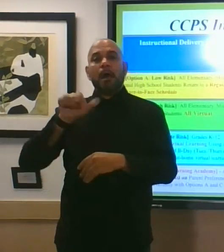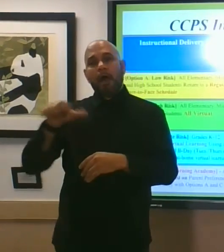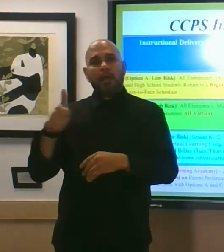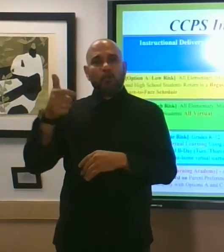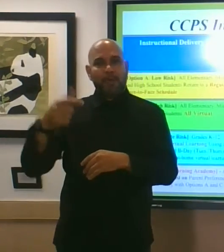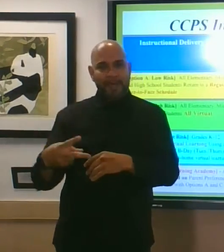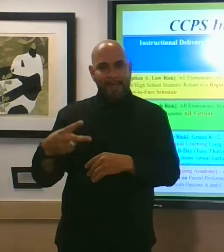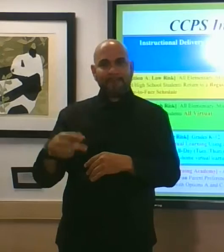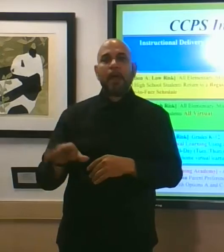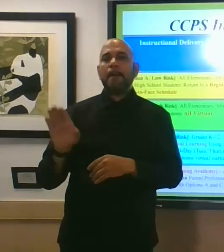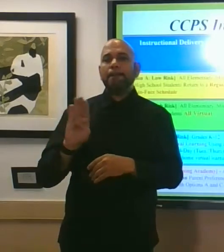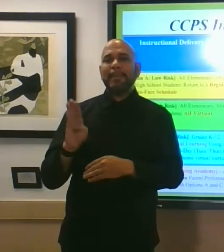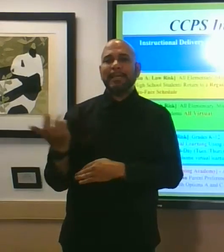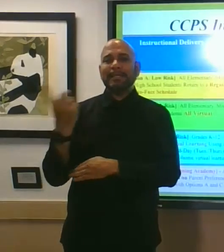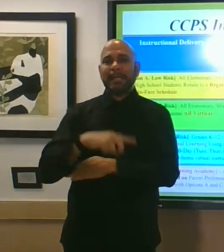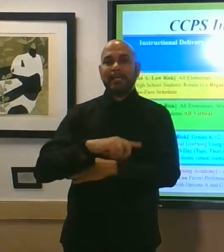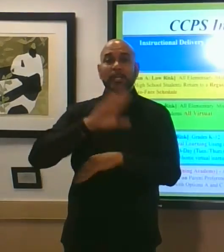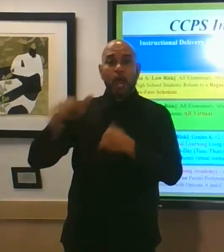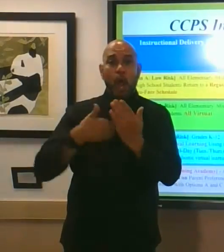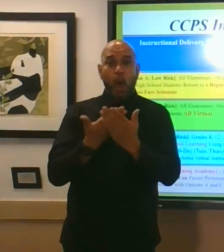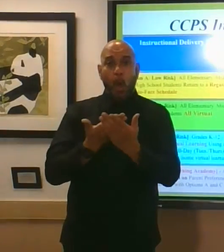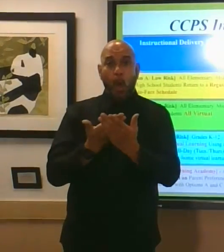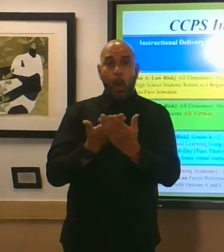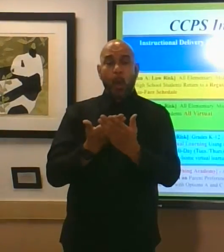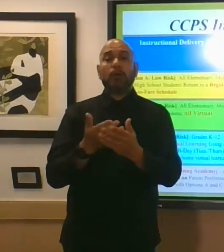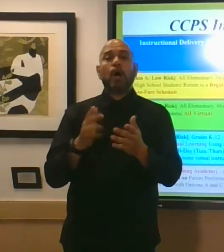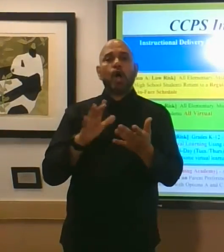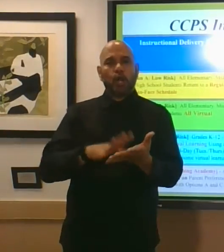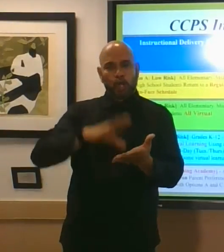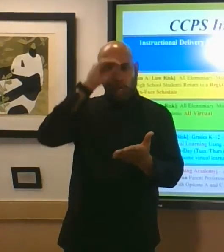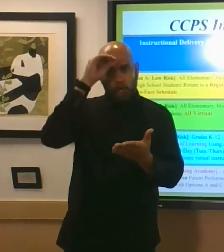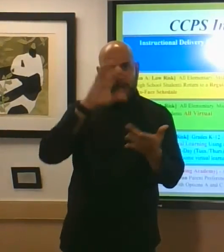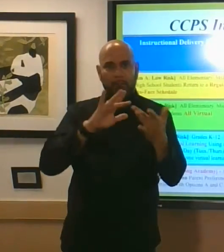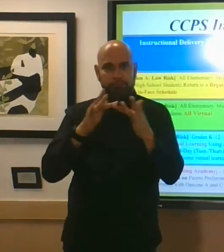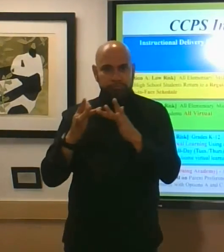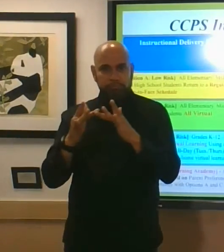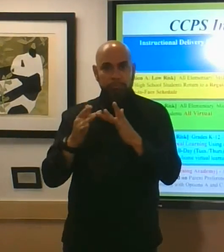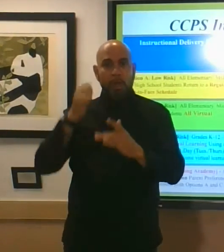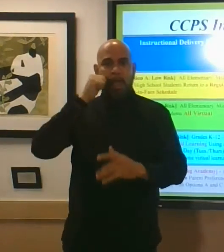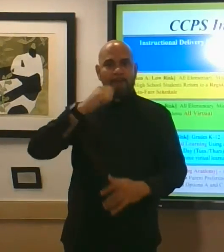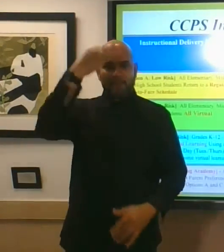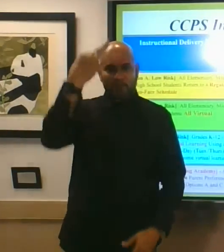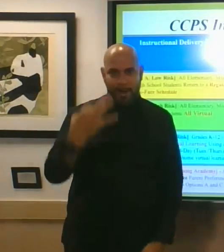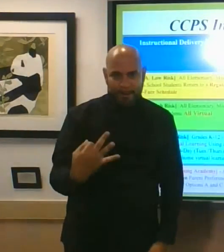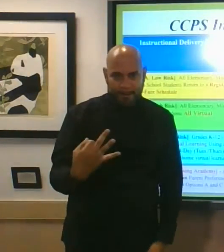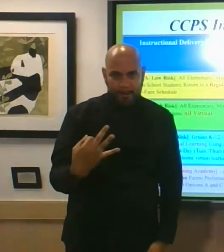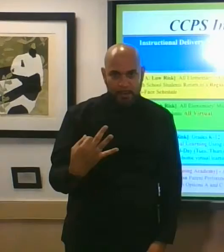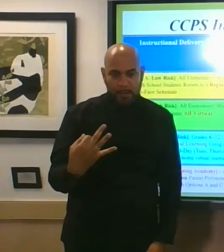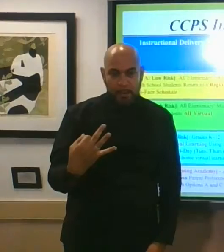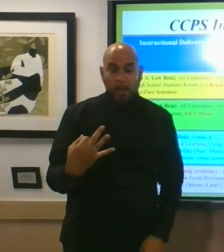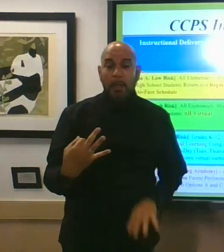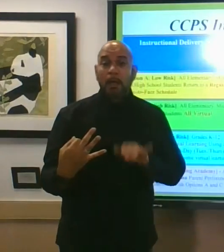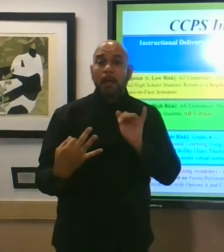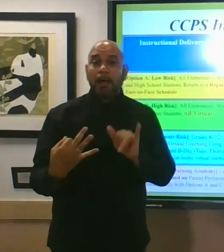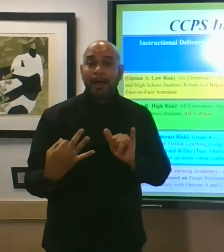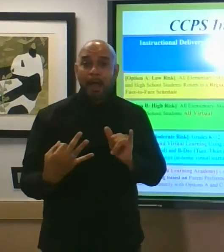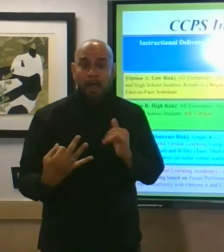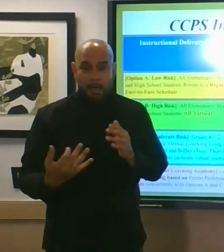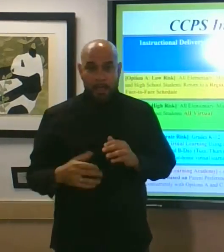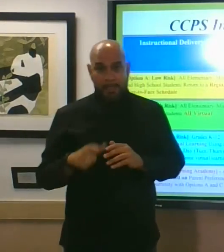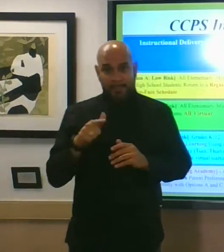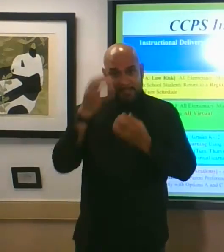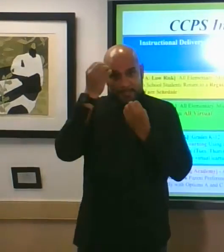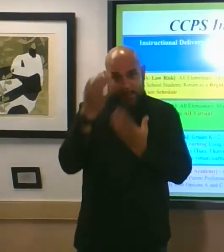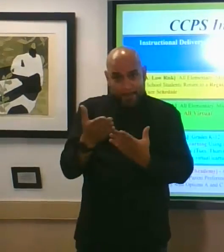all of them are virtually learning on fridays now this data is changing every week this data is changing